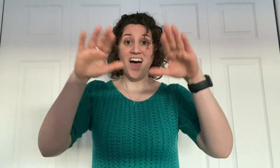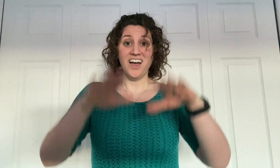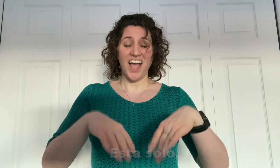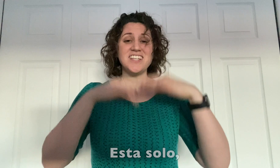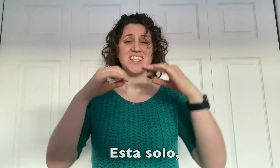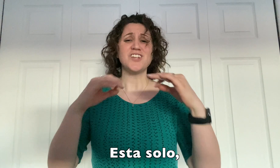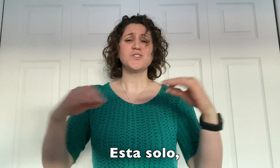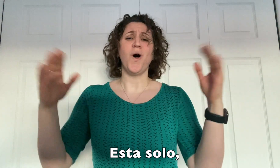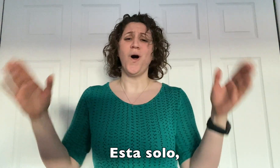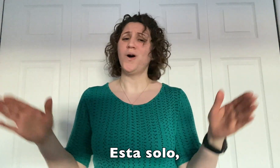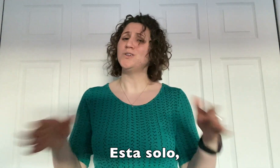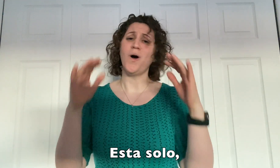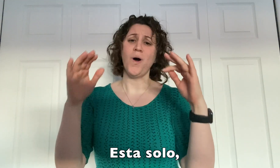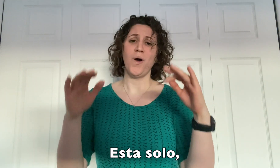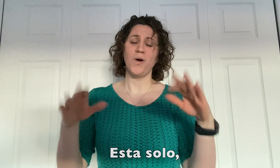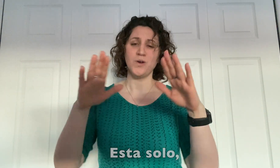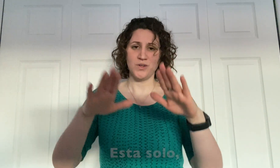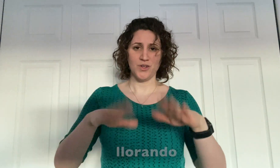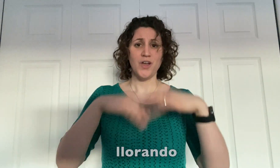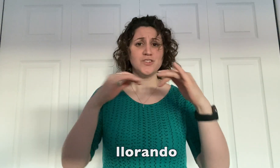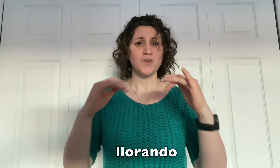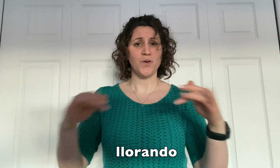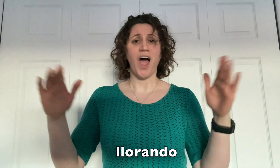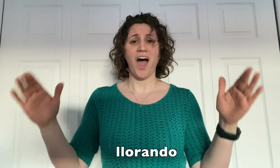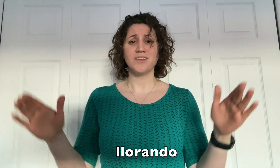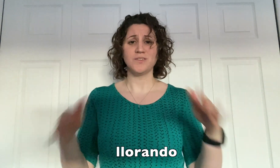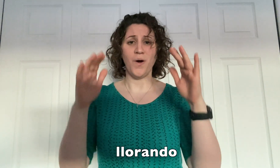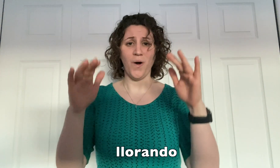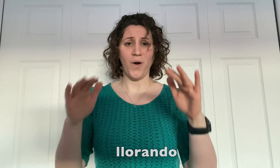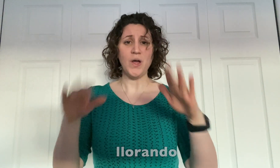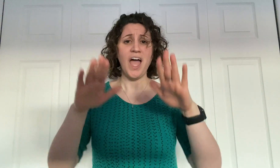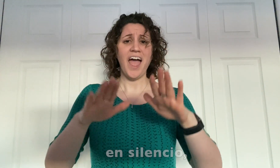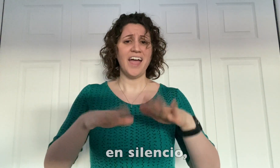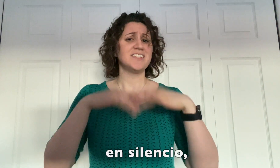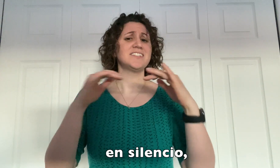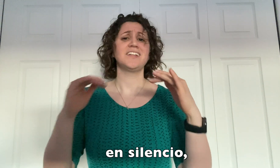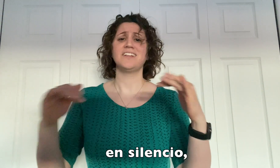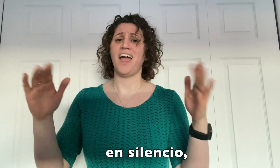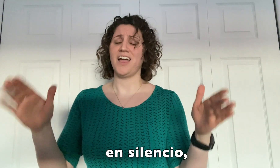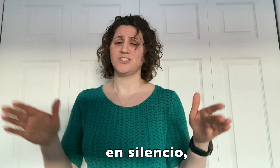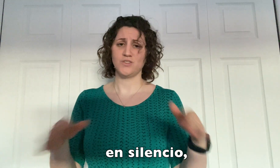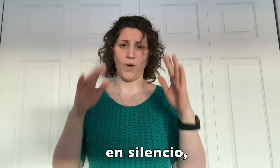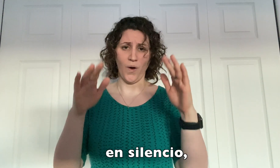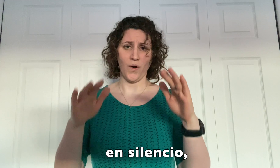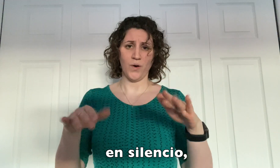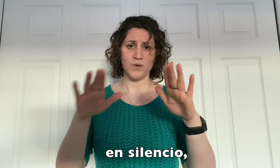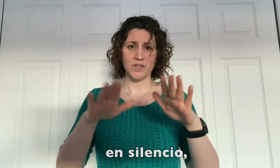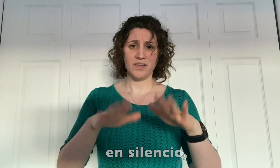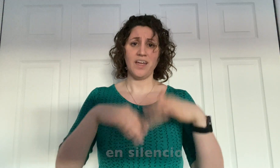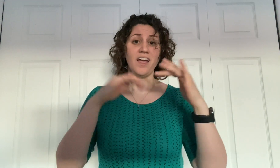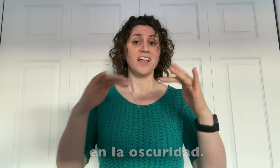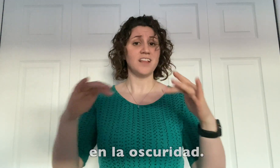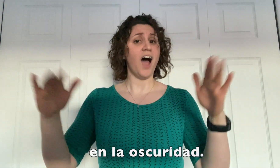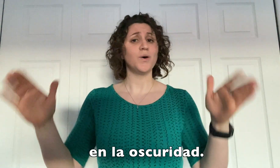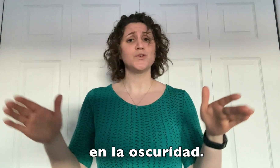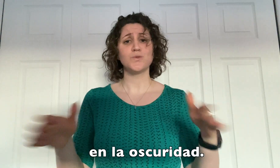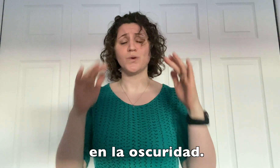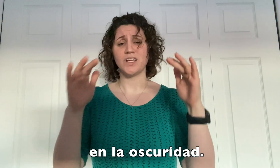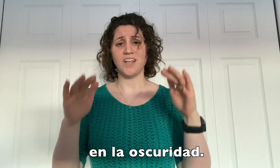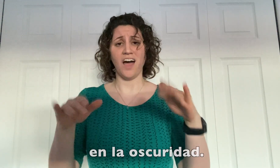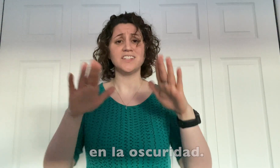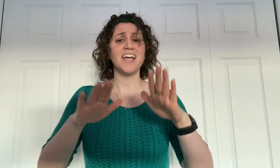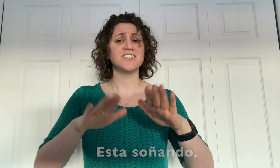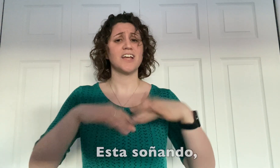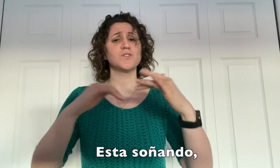Estás solo, llorando, en silencio, en la